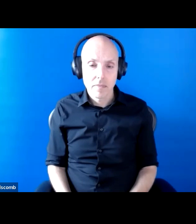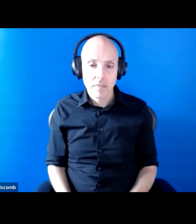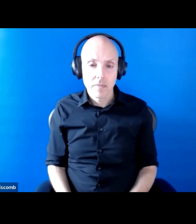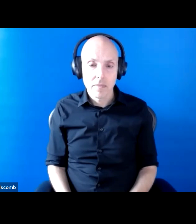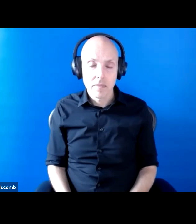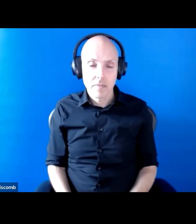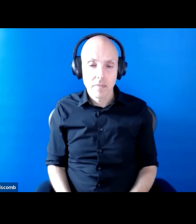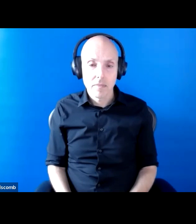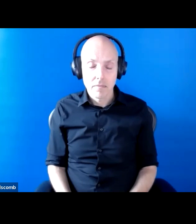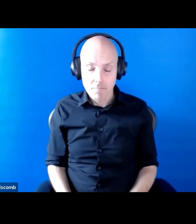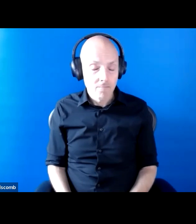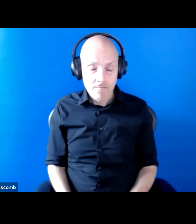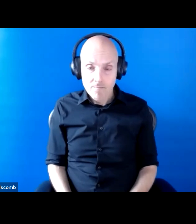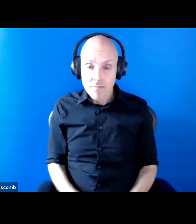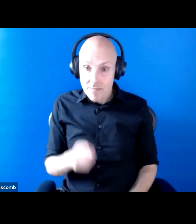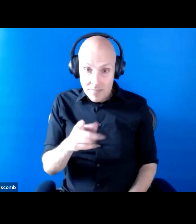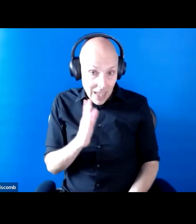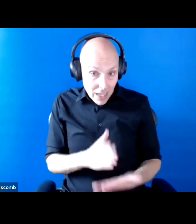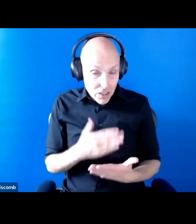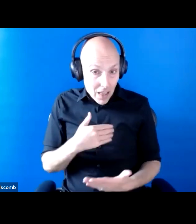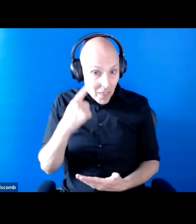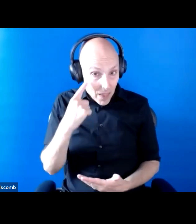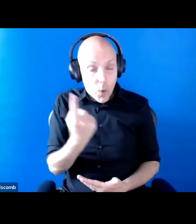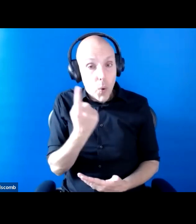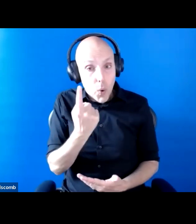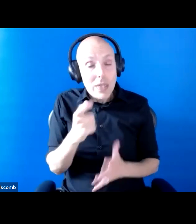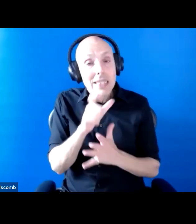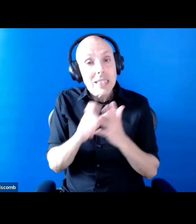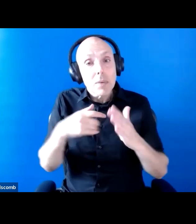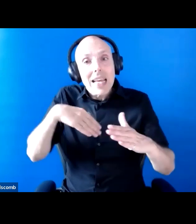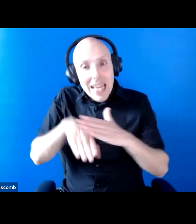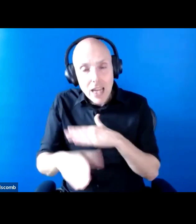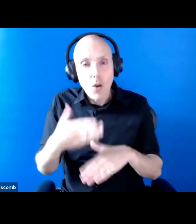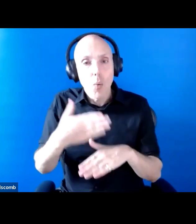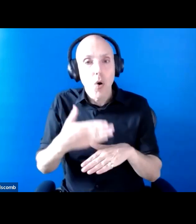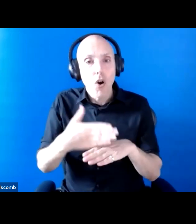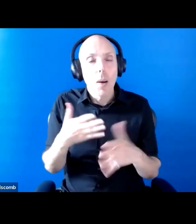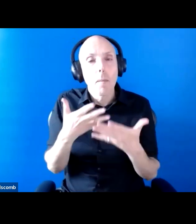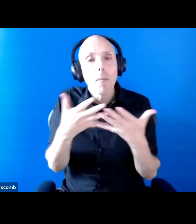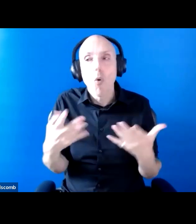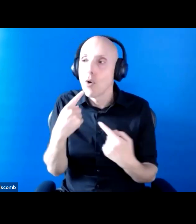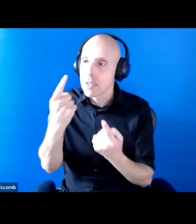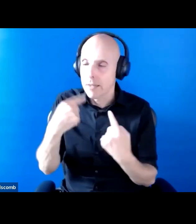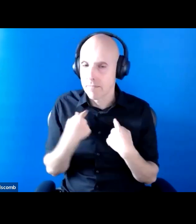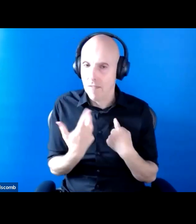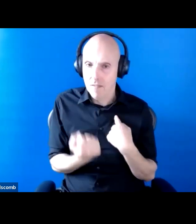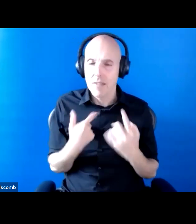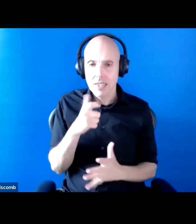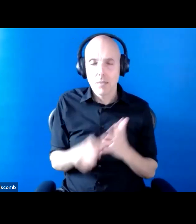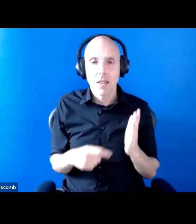more disabled people already in the workforce identifying as disabled. And possibly as our workforce ages, we will